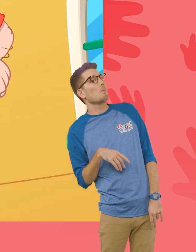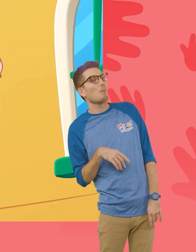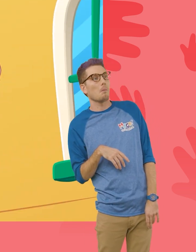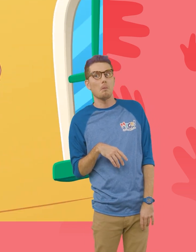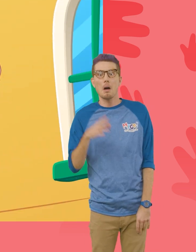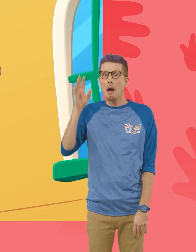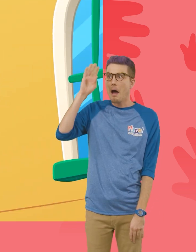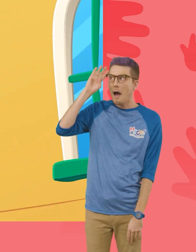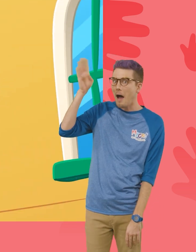Hey!